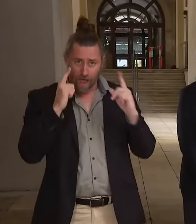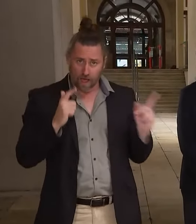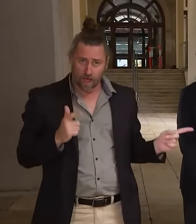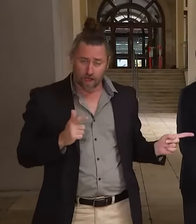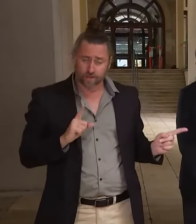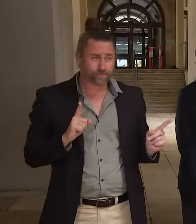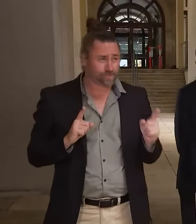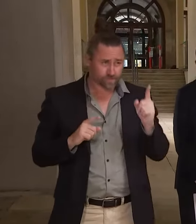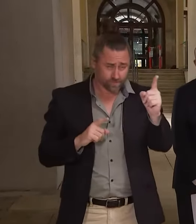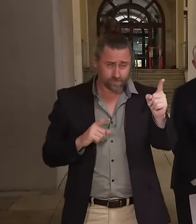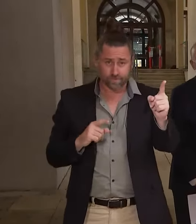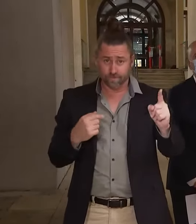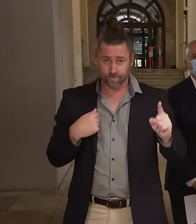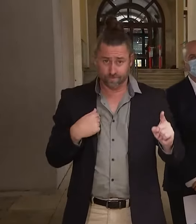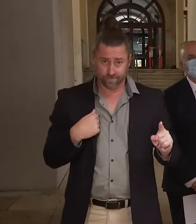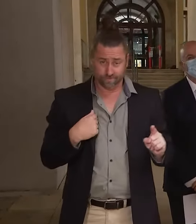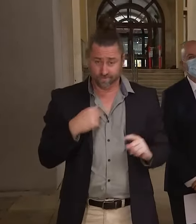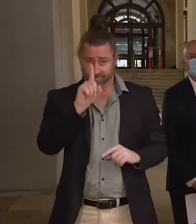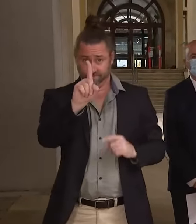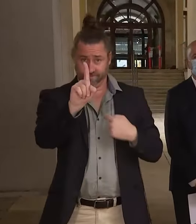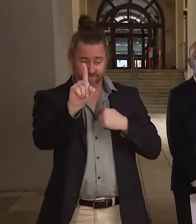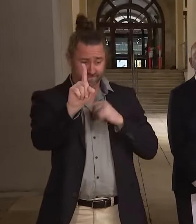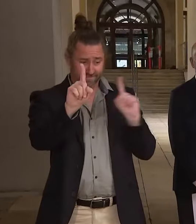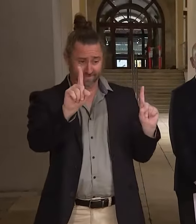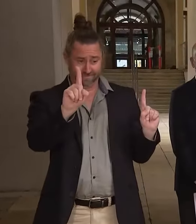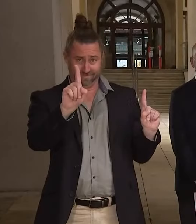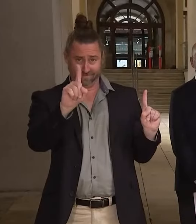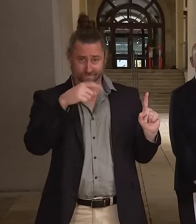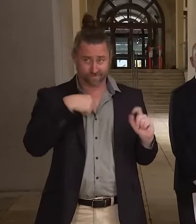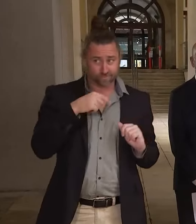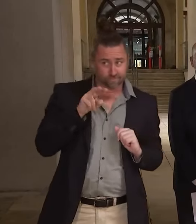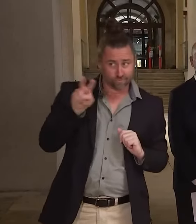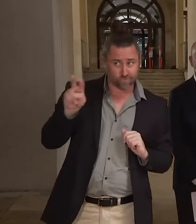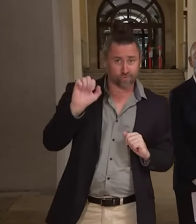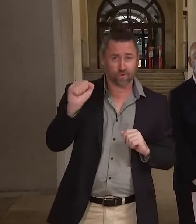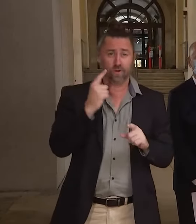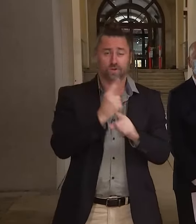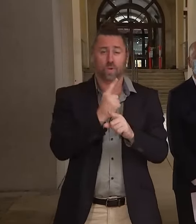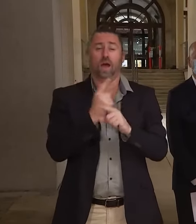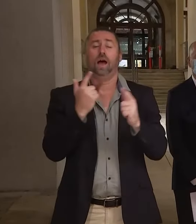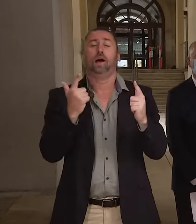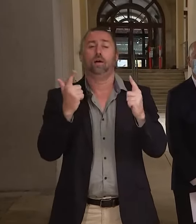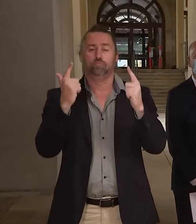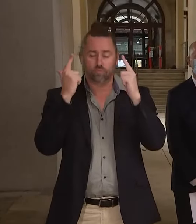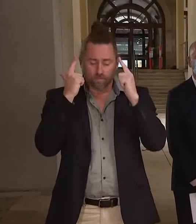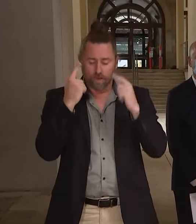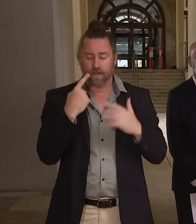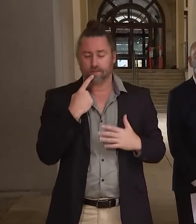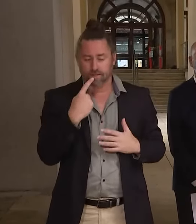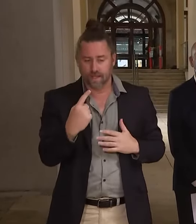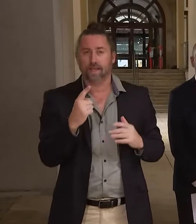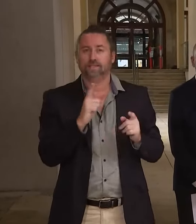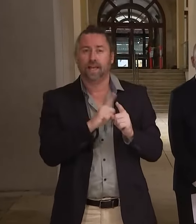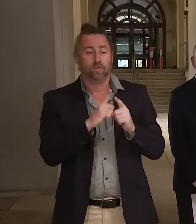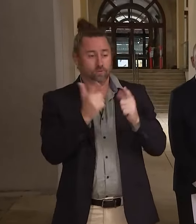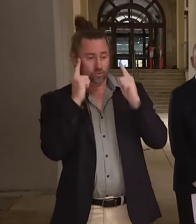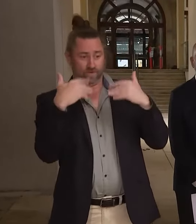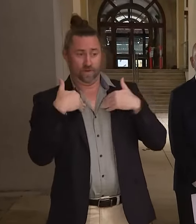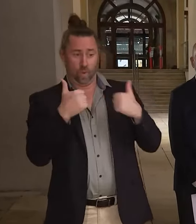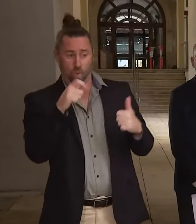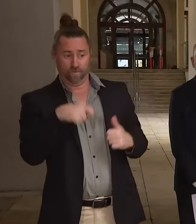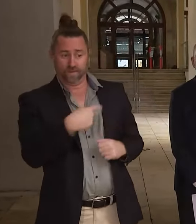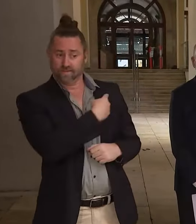I've, I've stood next to the Premier numerous times where the Premier has specifically said, as has the Chief Health Officer,